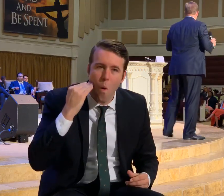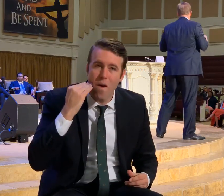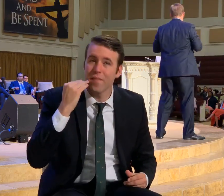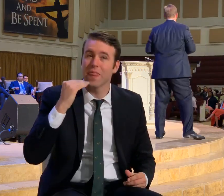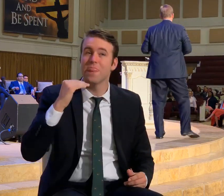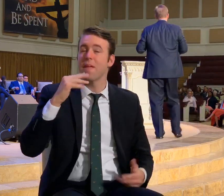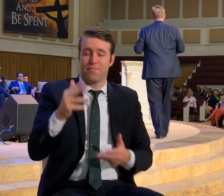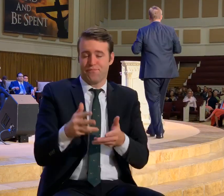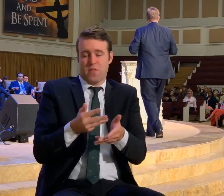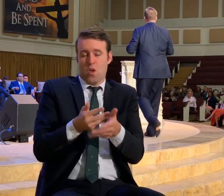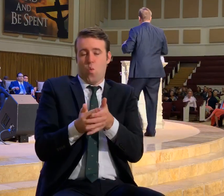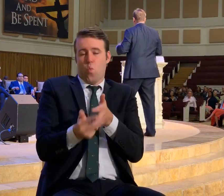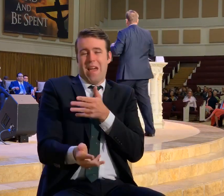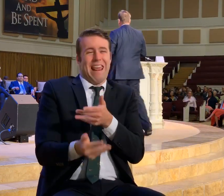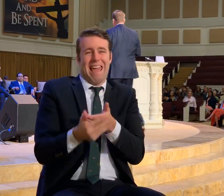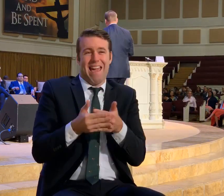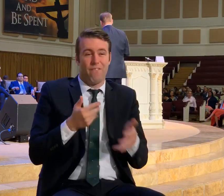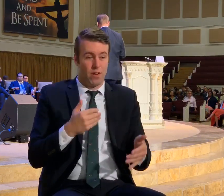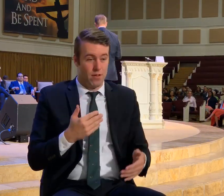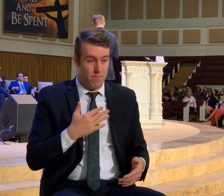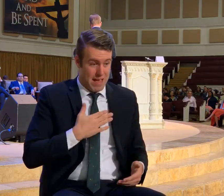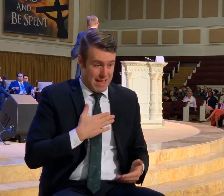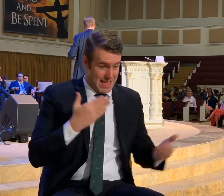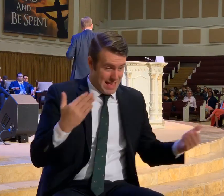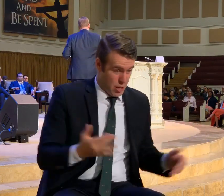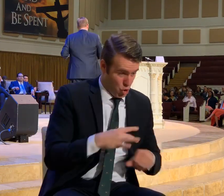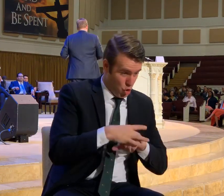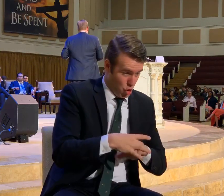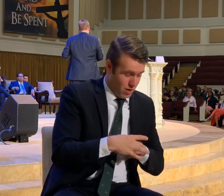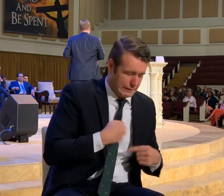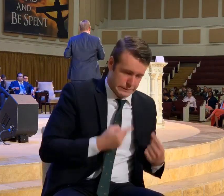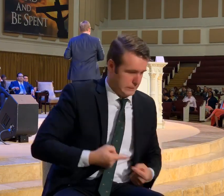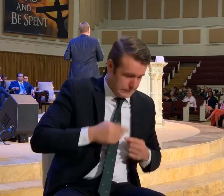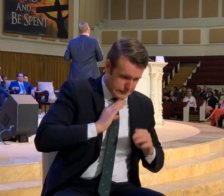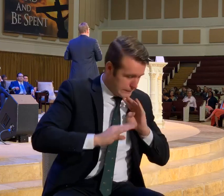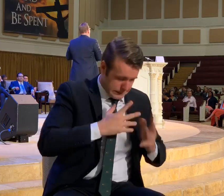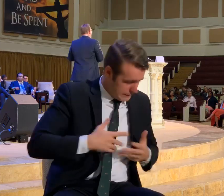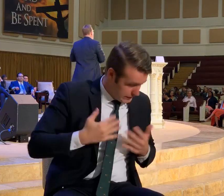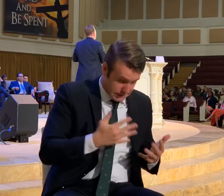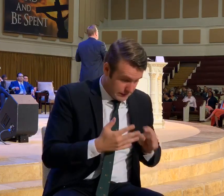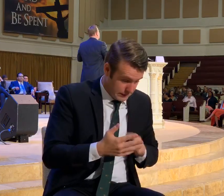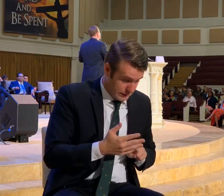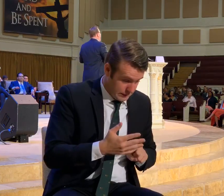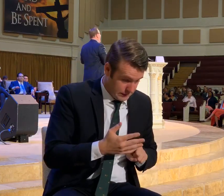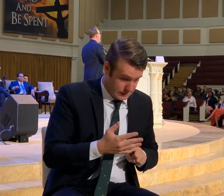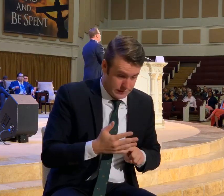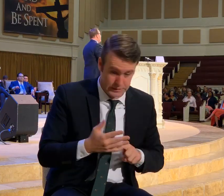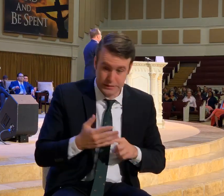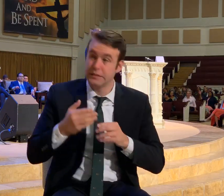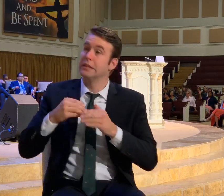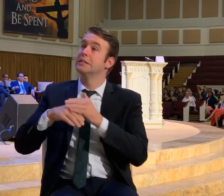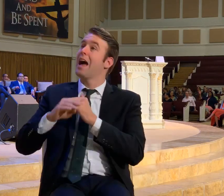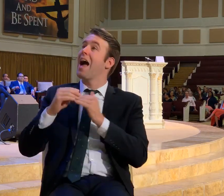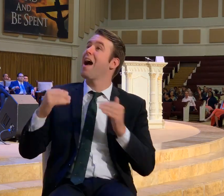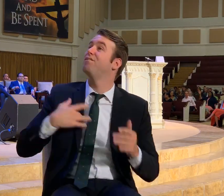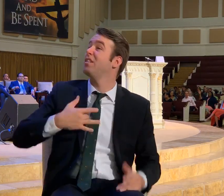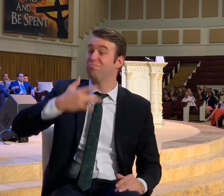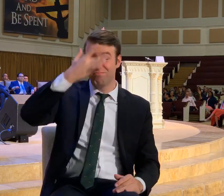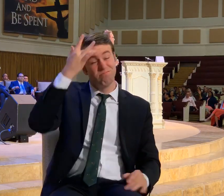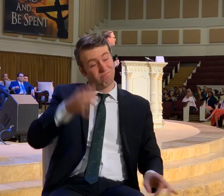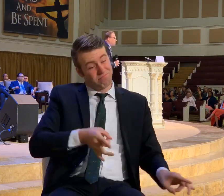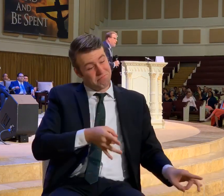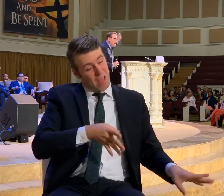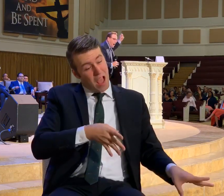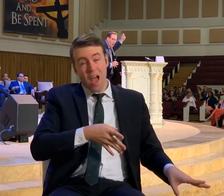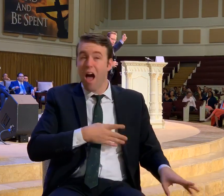That whatever I go through down here. Is going to be over. Done. Gone. And not even